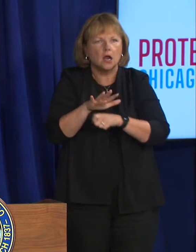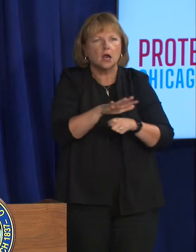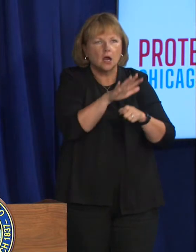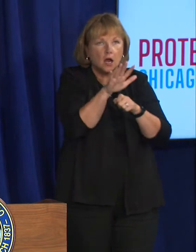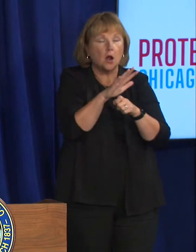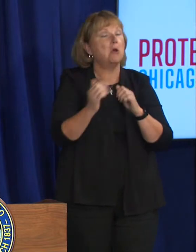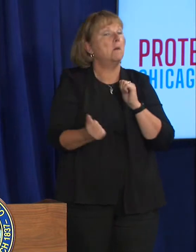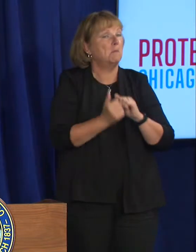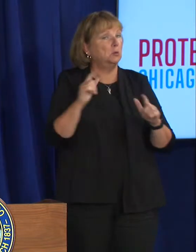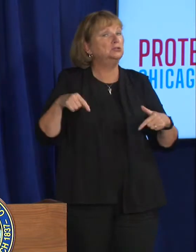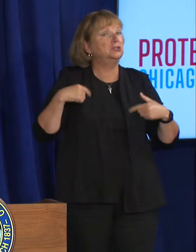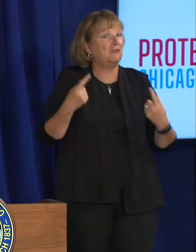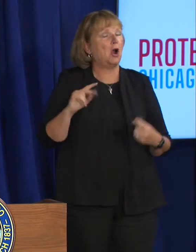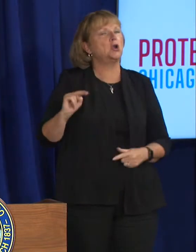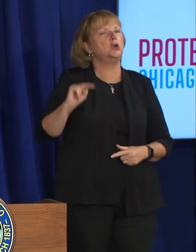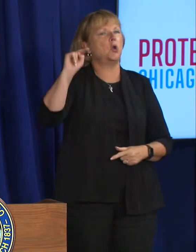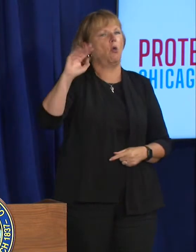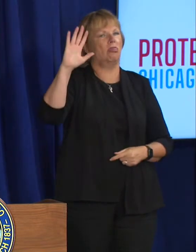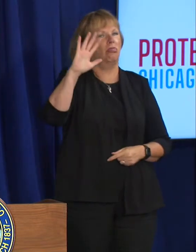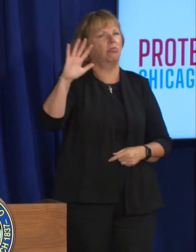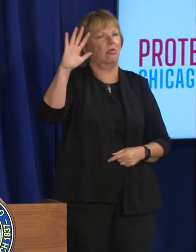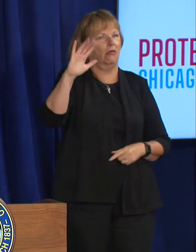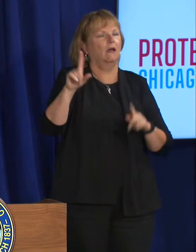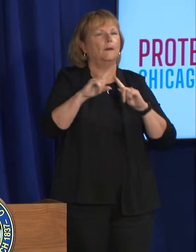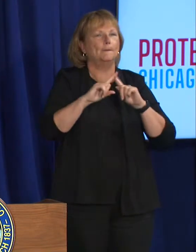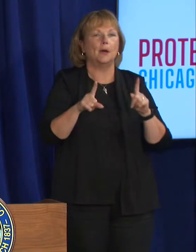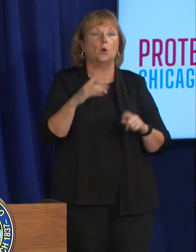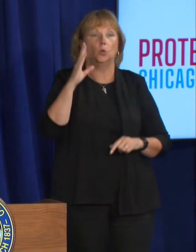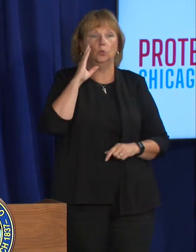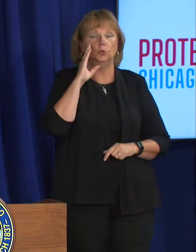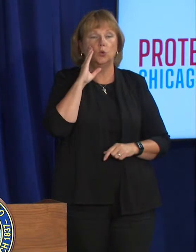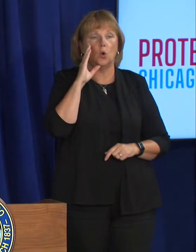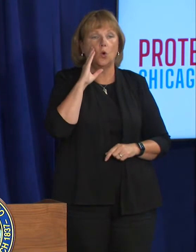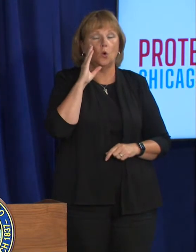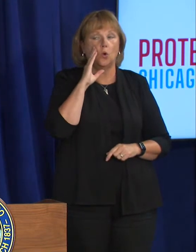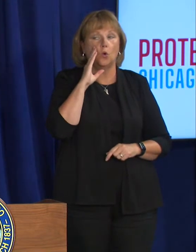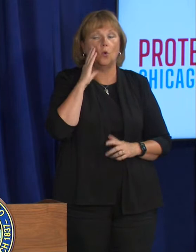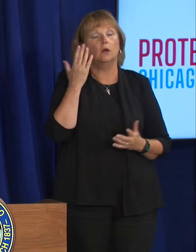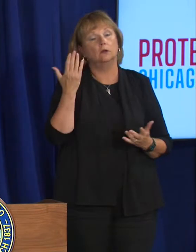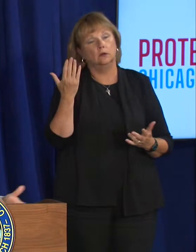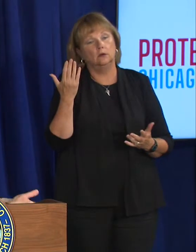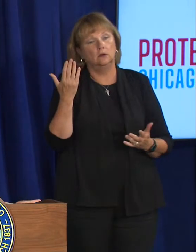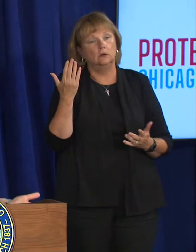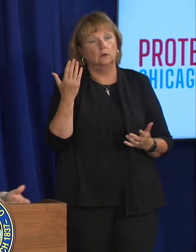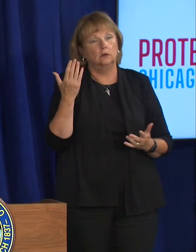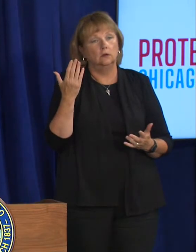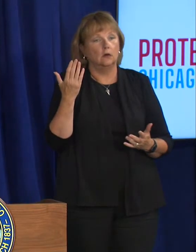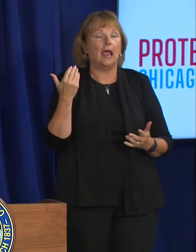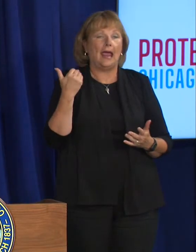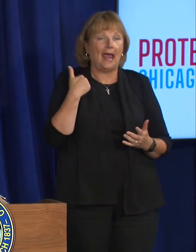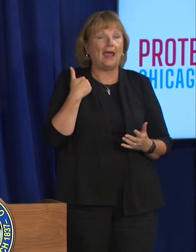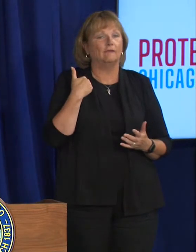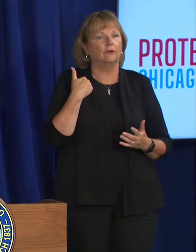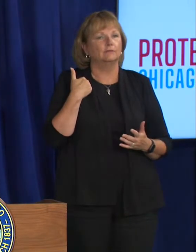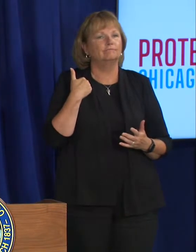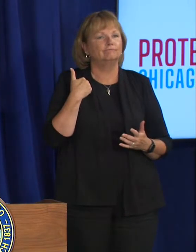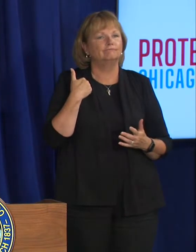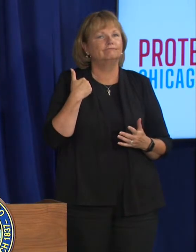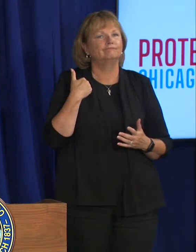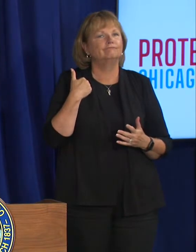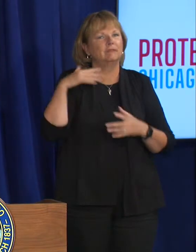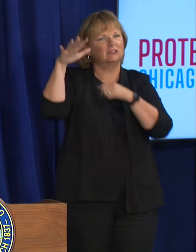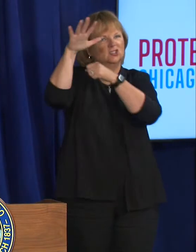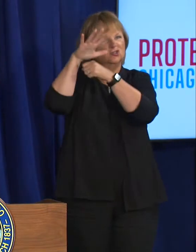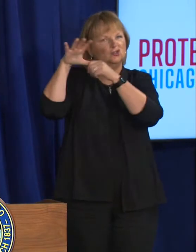majority have been on the north side but we also know that um there is a you know a community there of